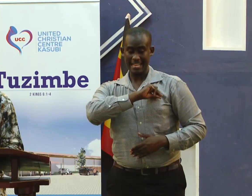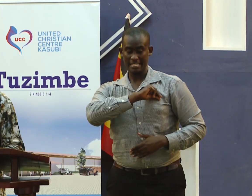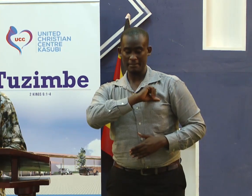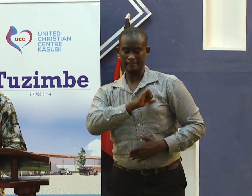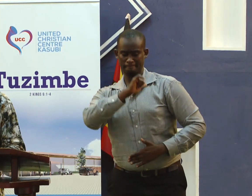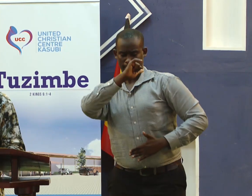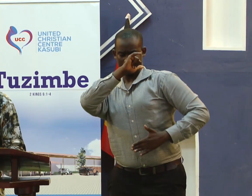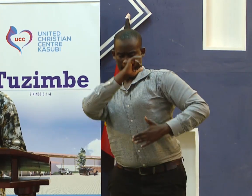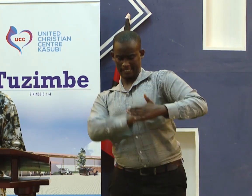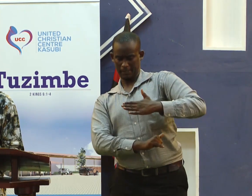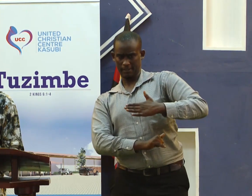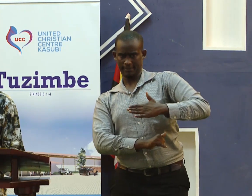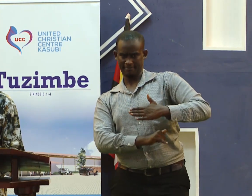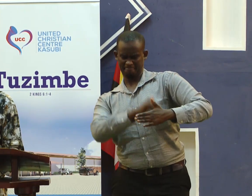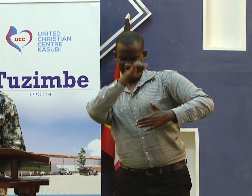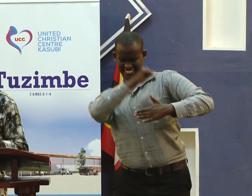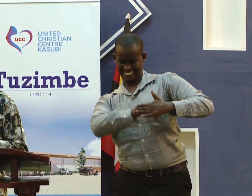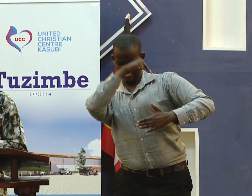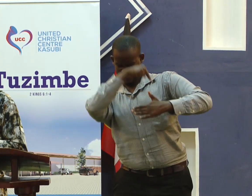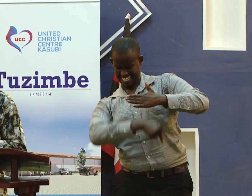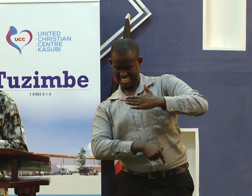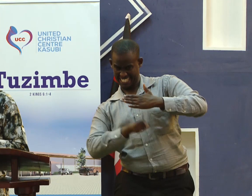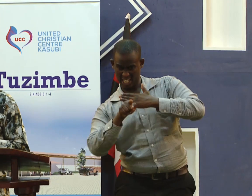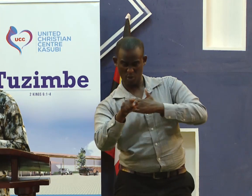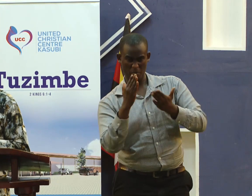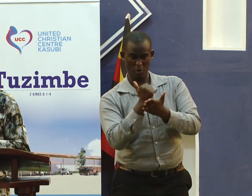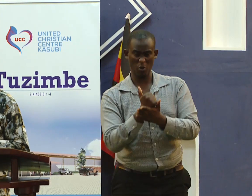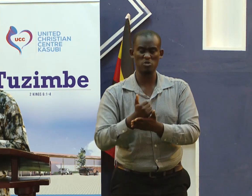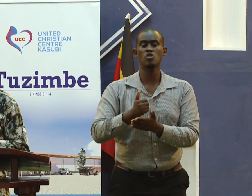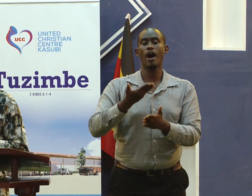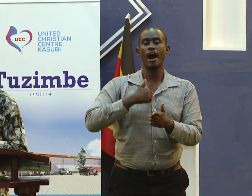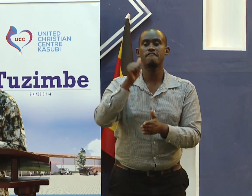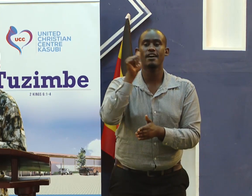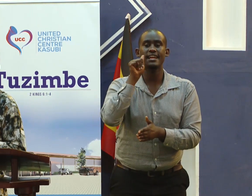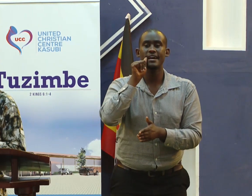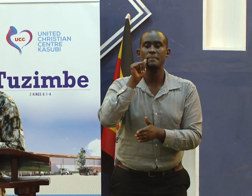and the problem is that it is in you because you have Adam's seed.